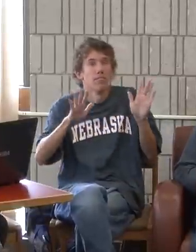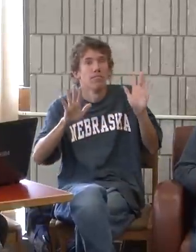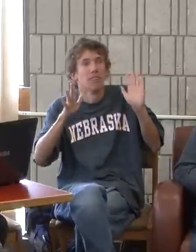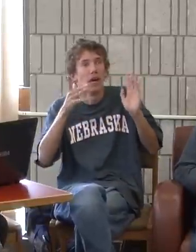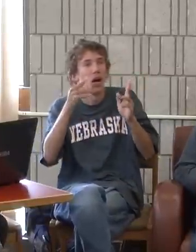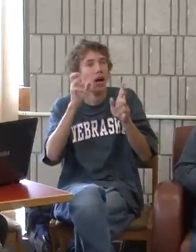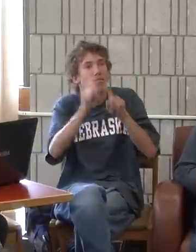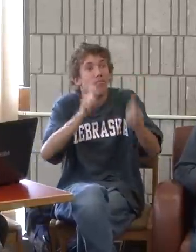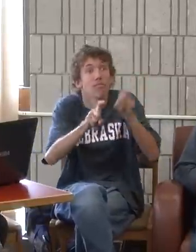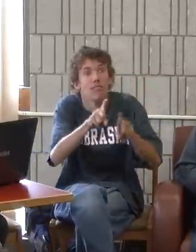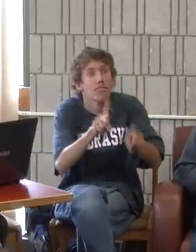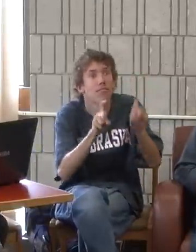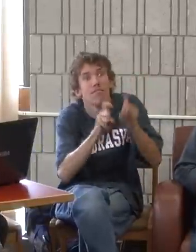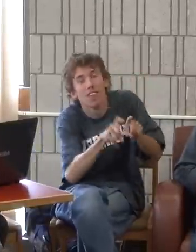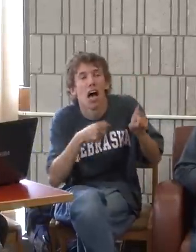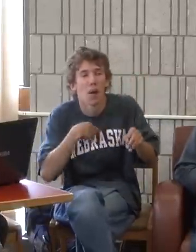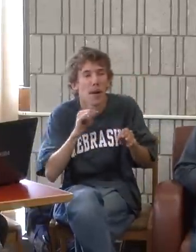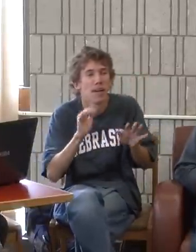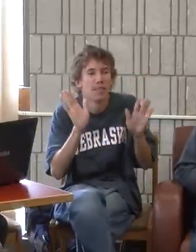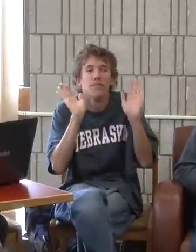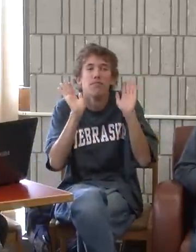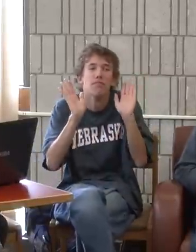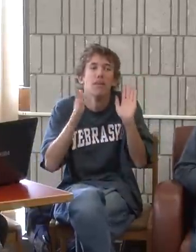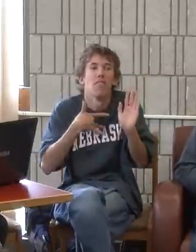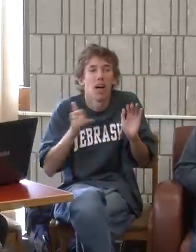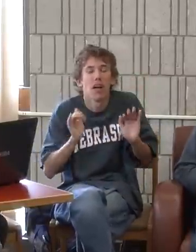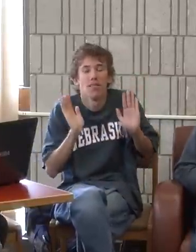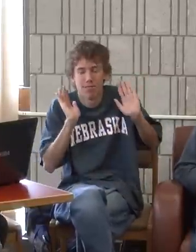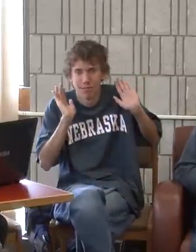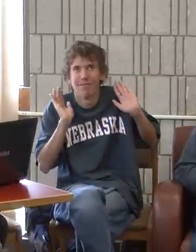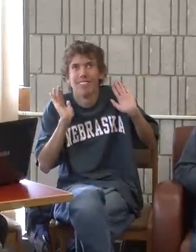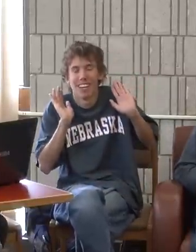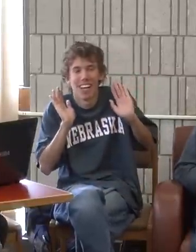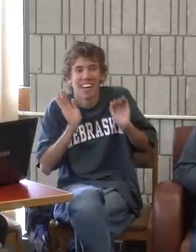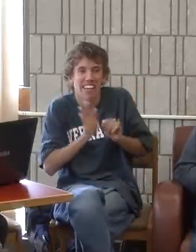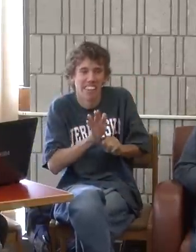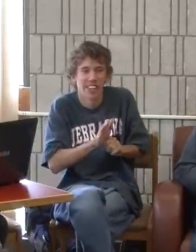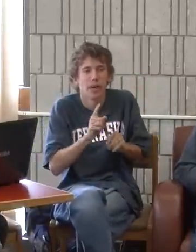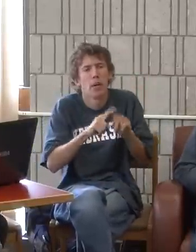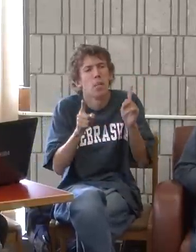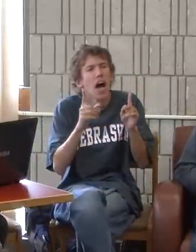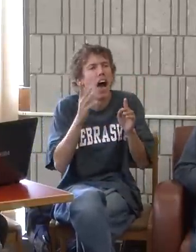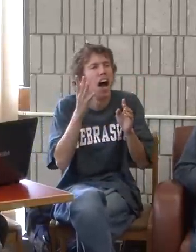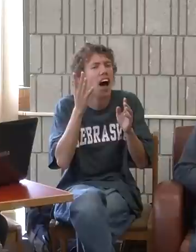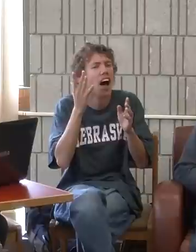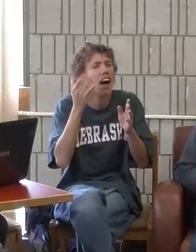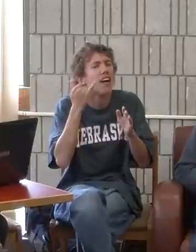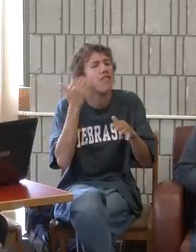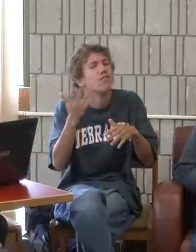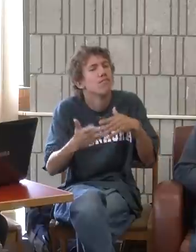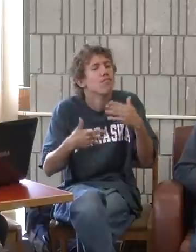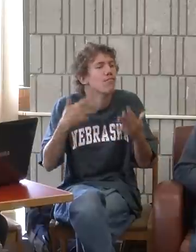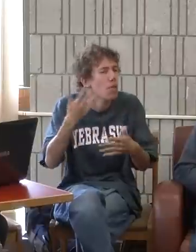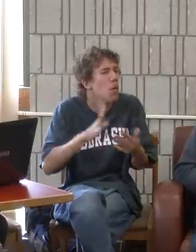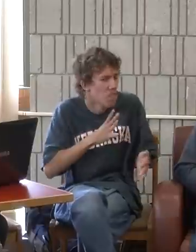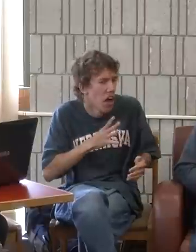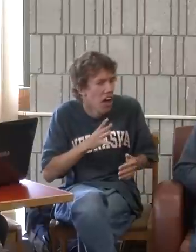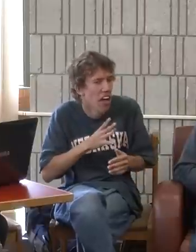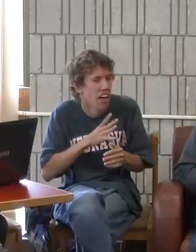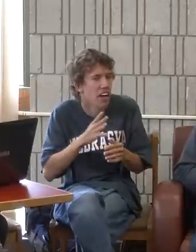But if they're asking so many questions and they overwhelm me, I feel like, okay, back off. That's enough. But if it's a nice